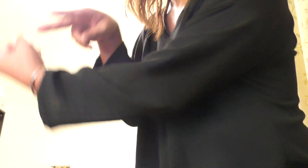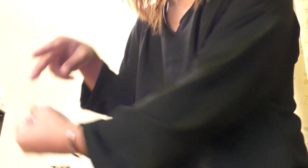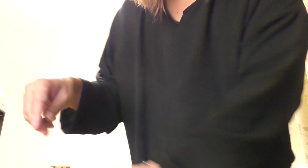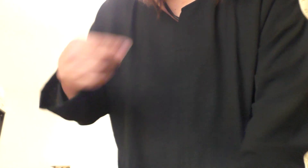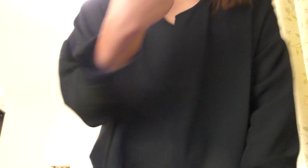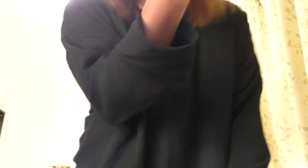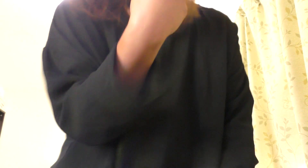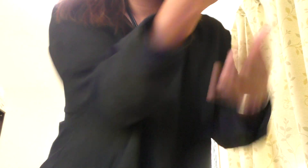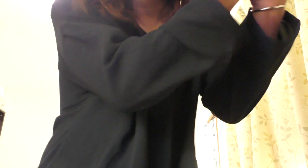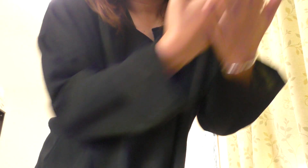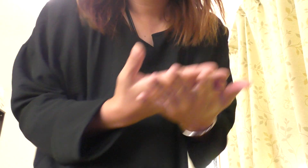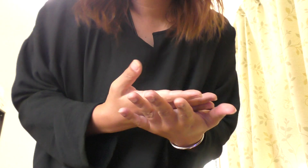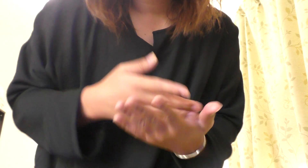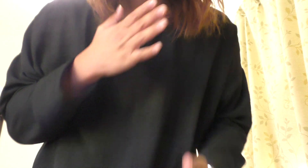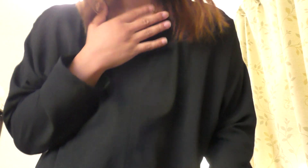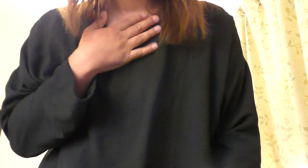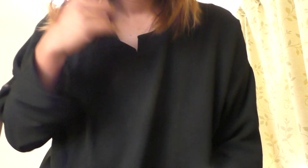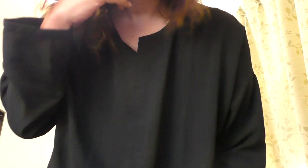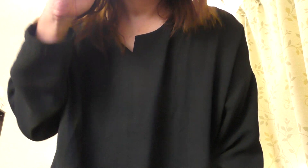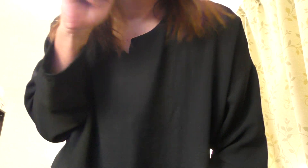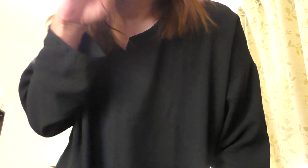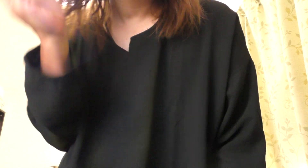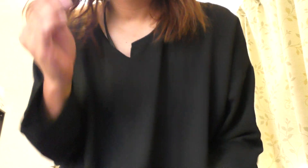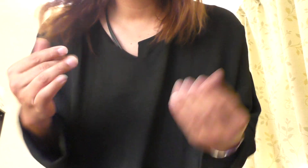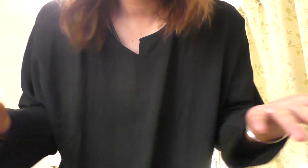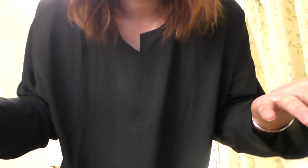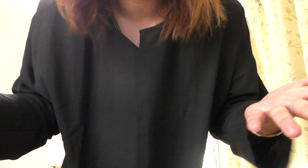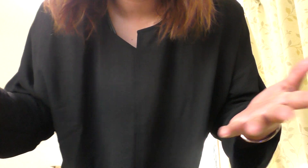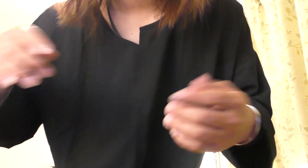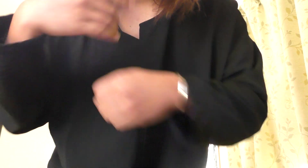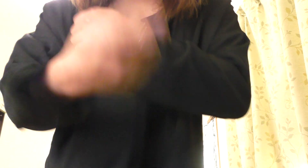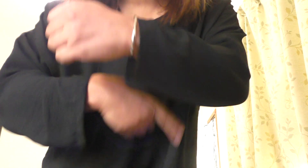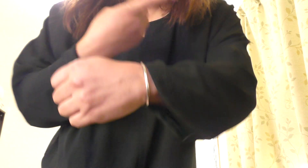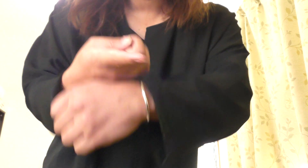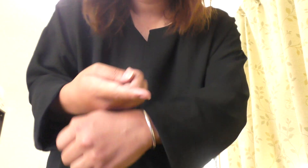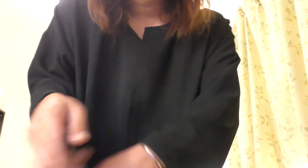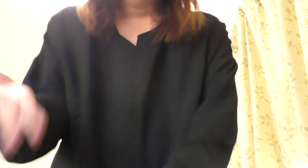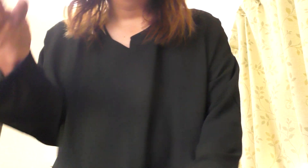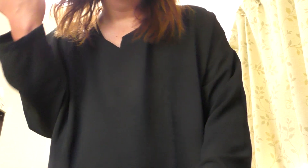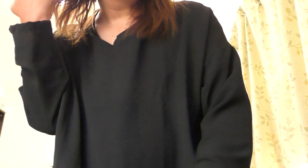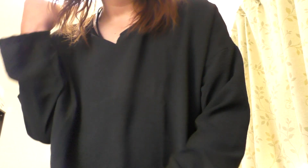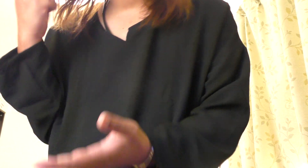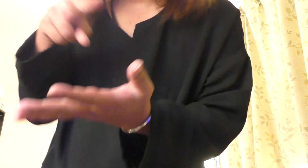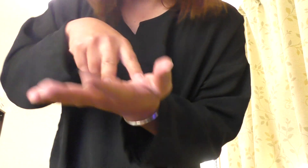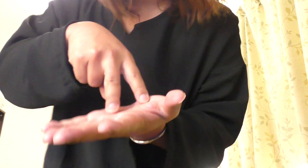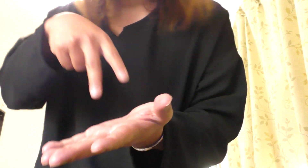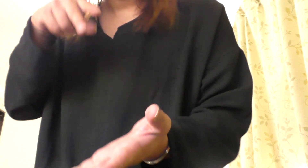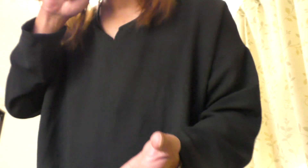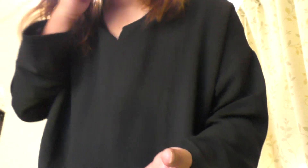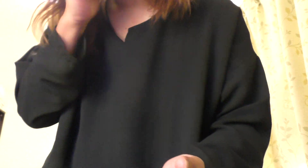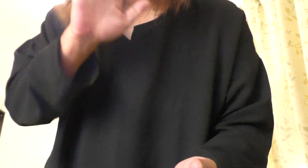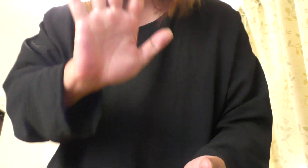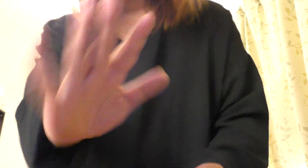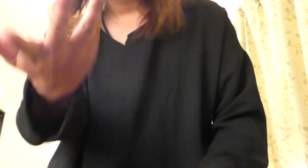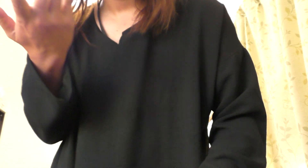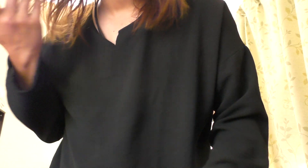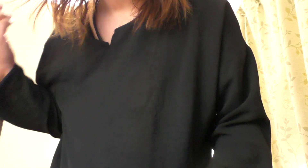eye Tell me baby, do you recognize me? Well, it's been a year, it doesn't surprise